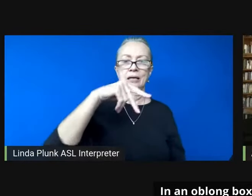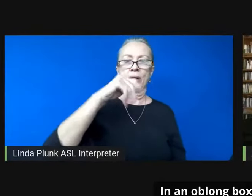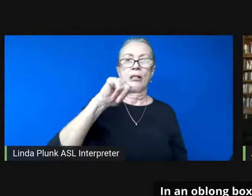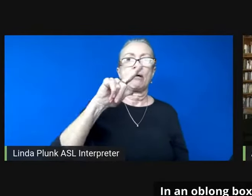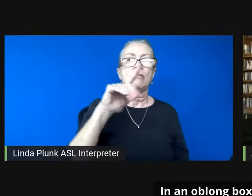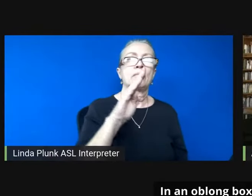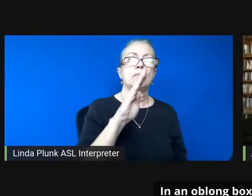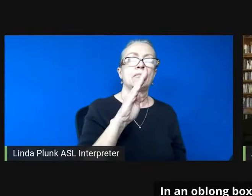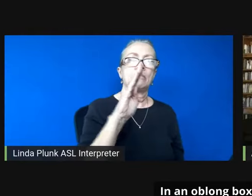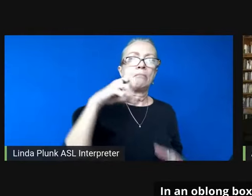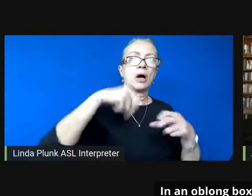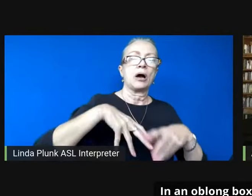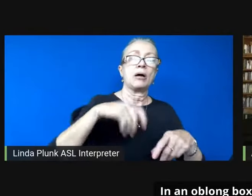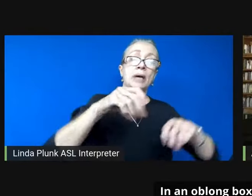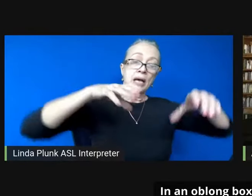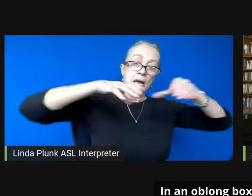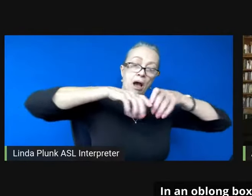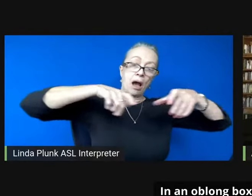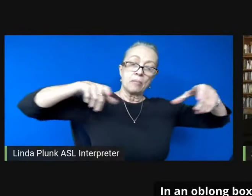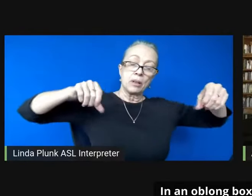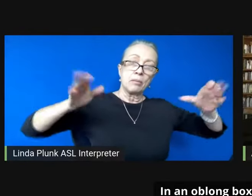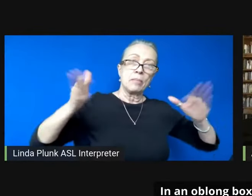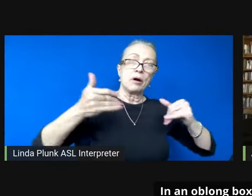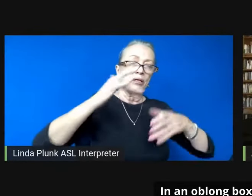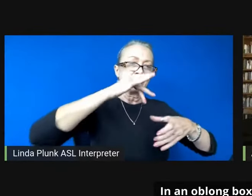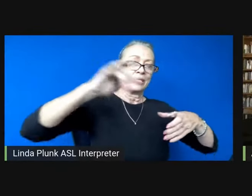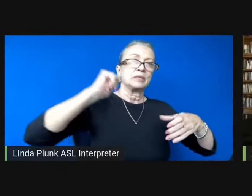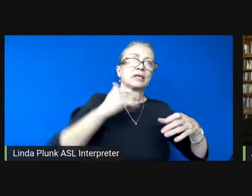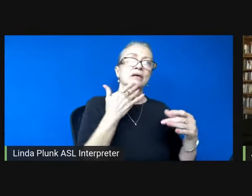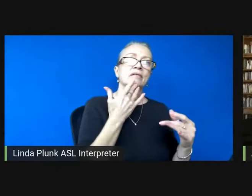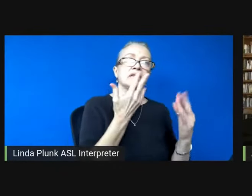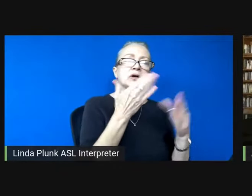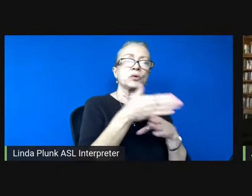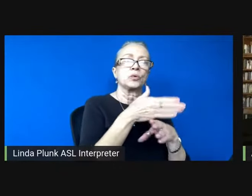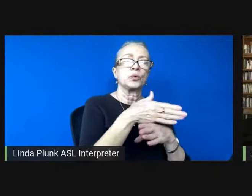oblong box emptied of firewood a black widow web